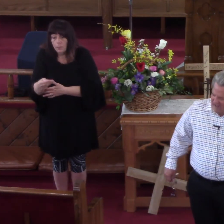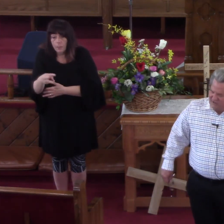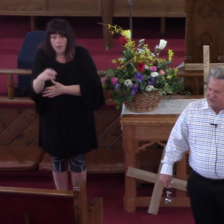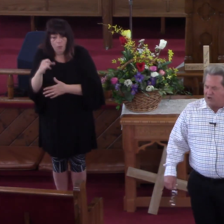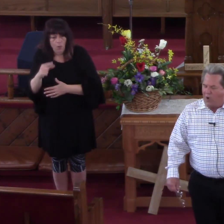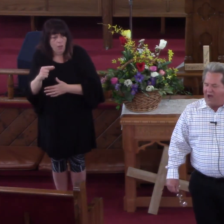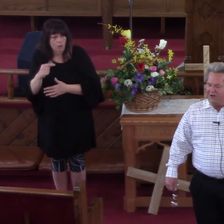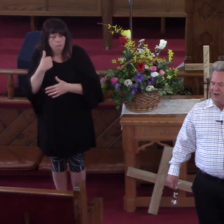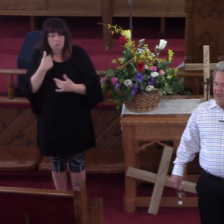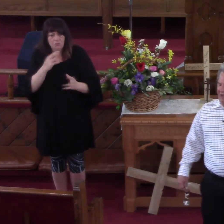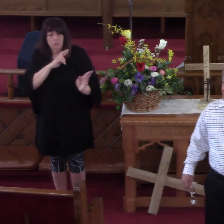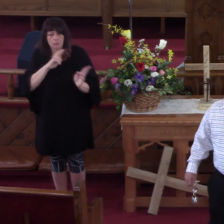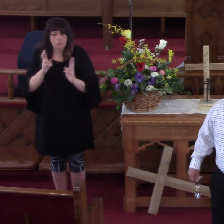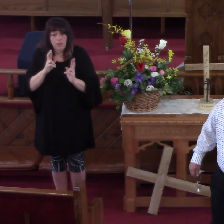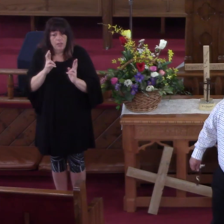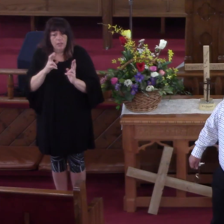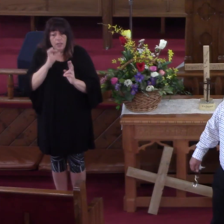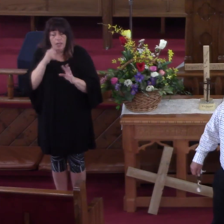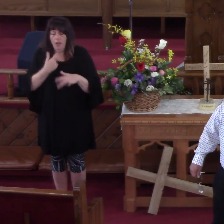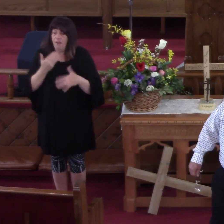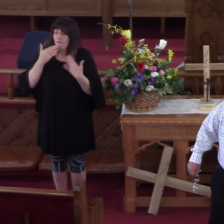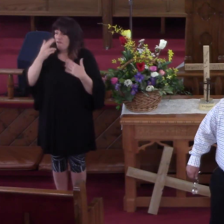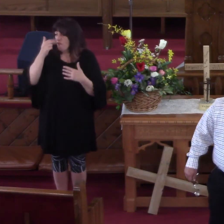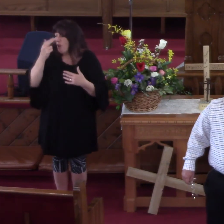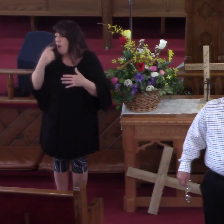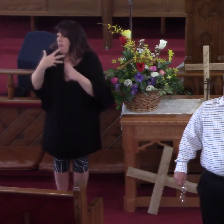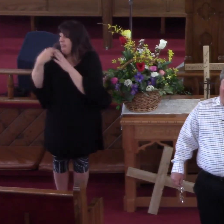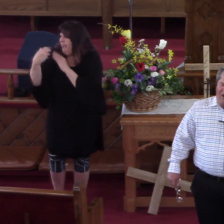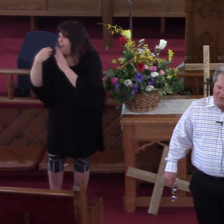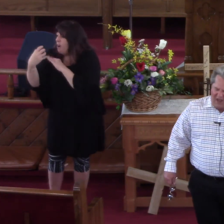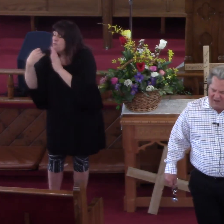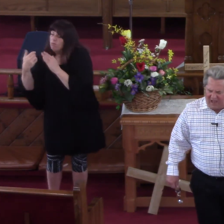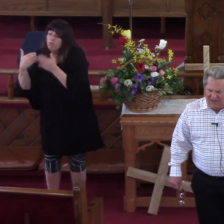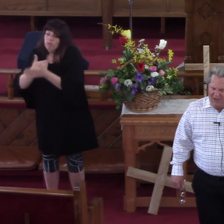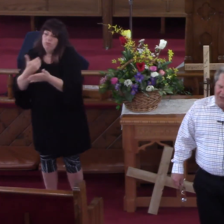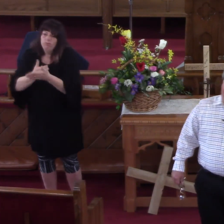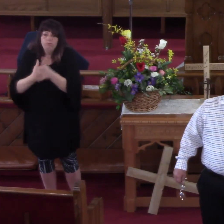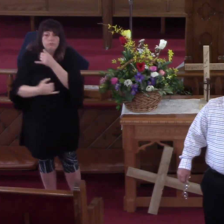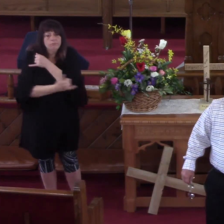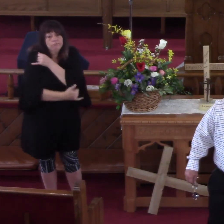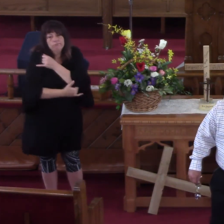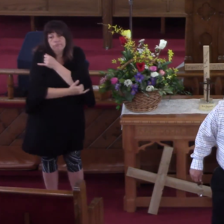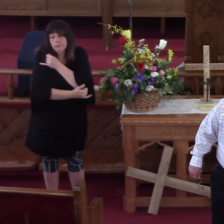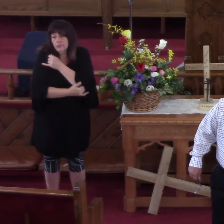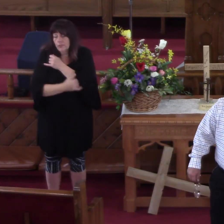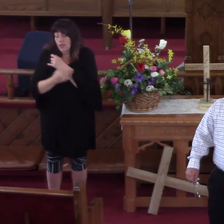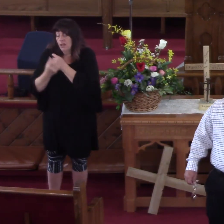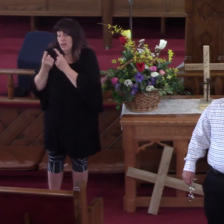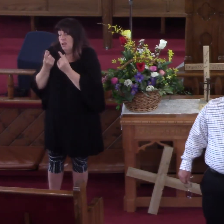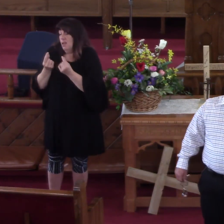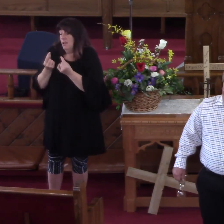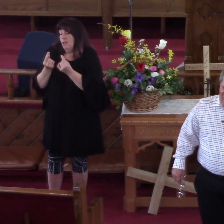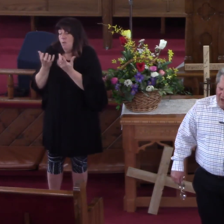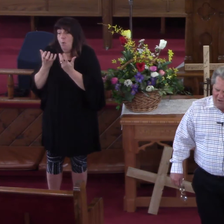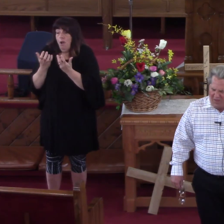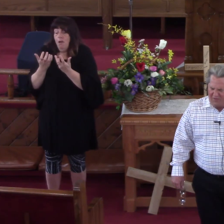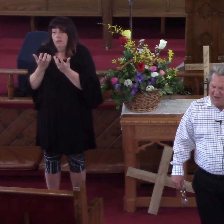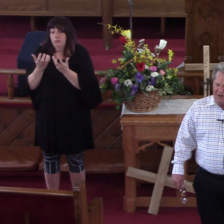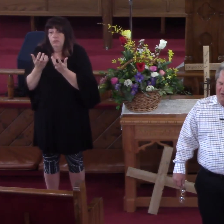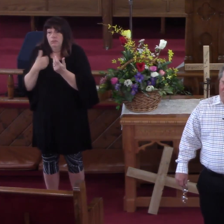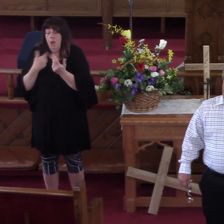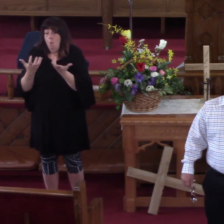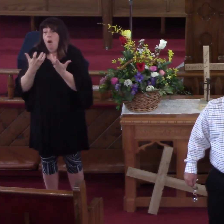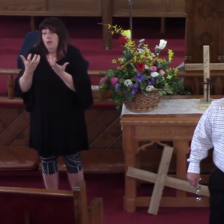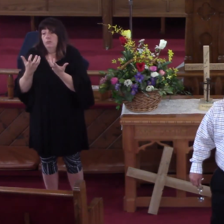I'll Just Go Out And Have A Big Time With It And He Went Out And He Did His Thing And My Friend Of How